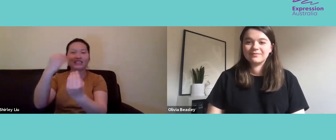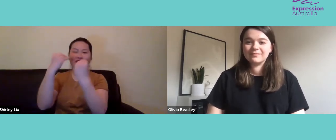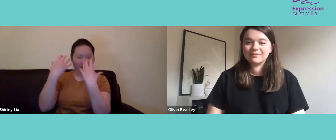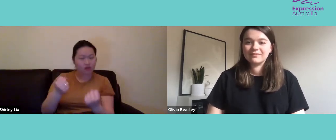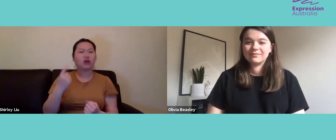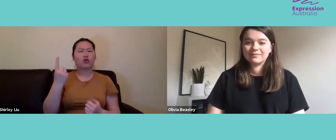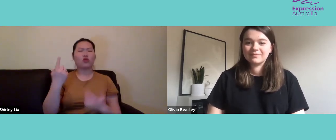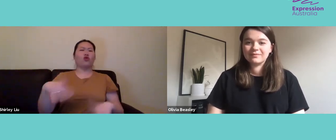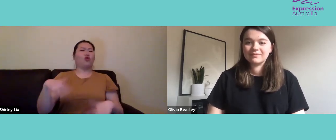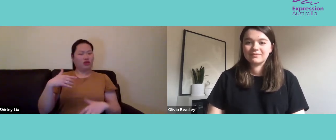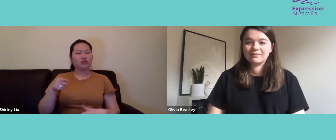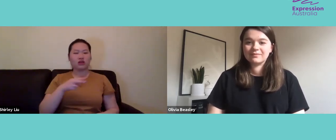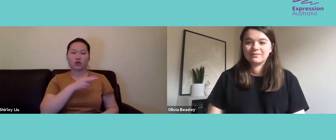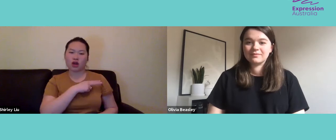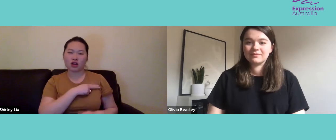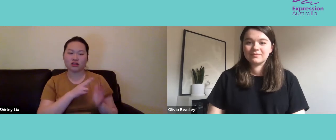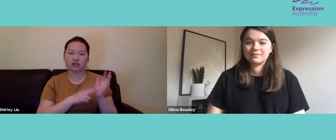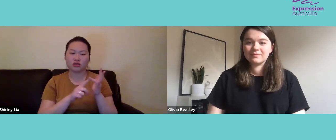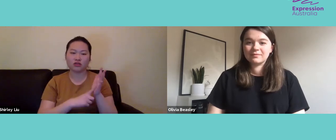one in particular,